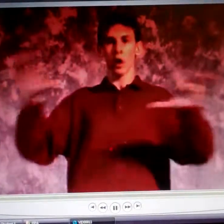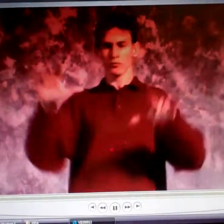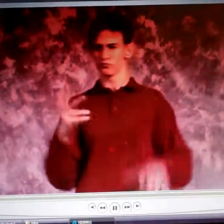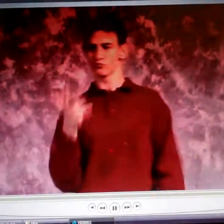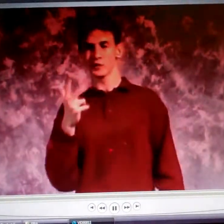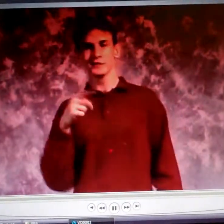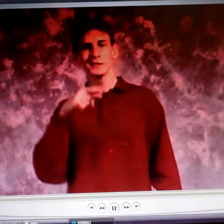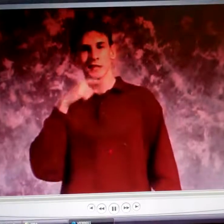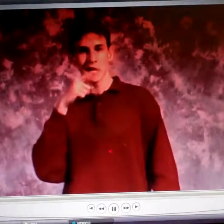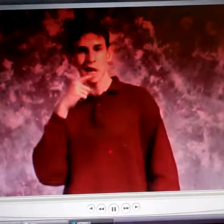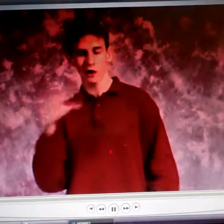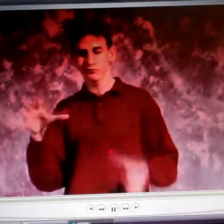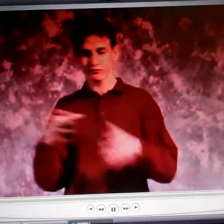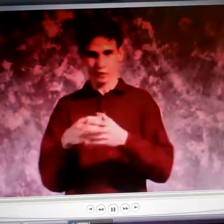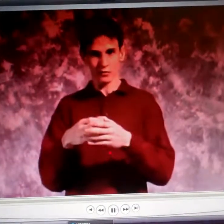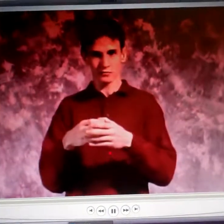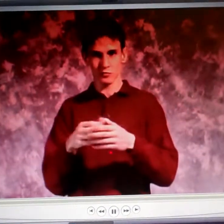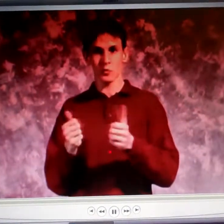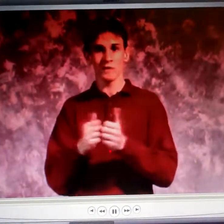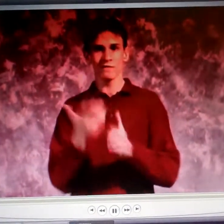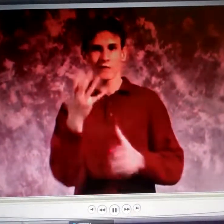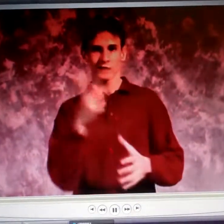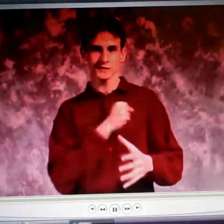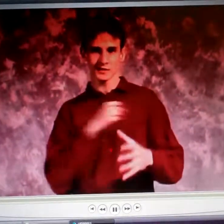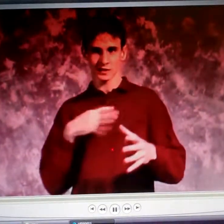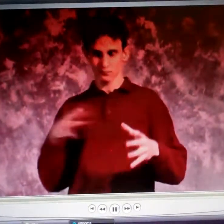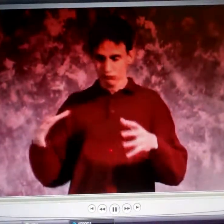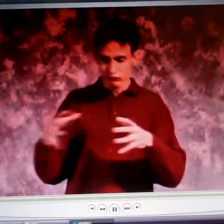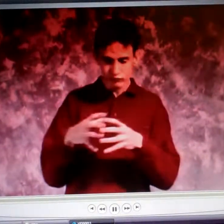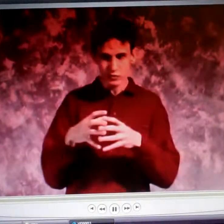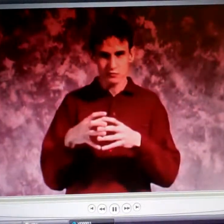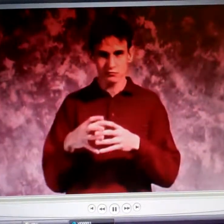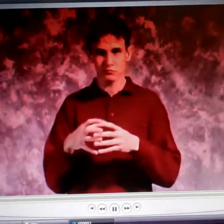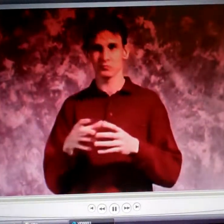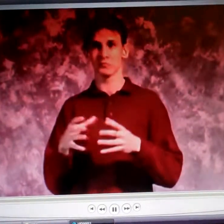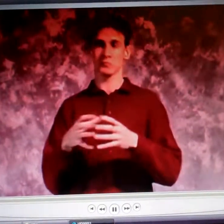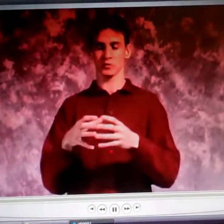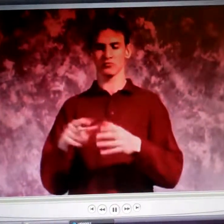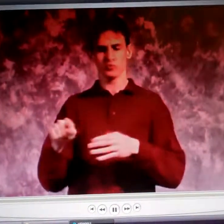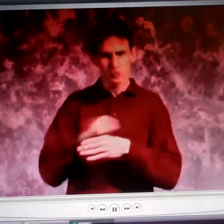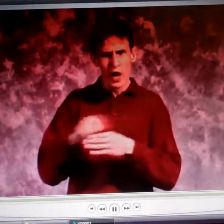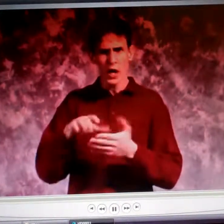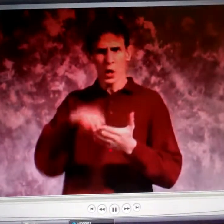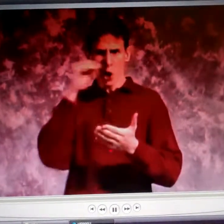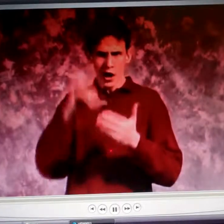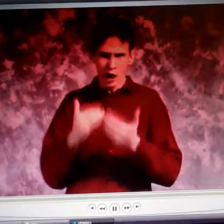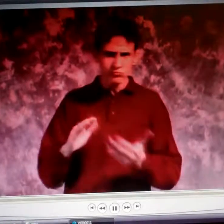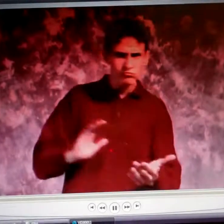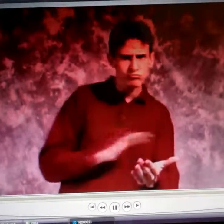different teenagers and there were 13 different teams.